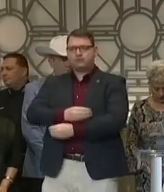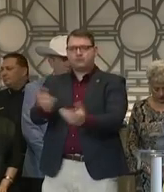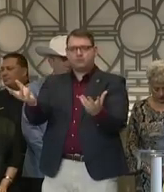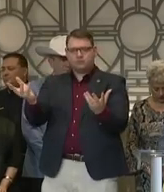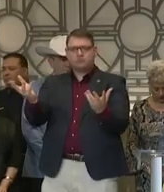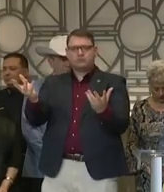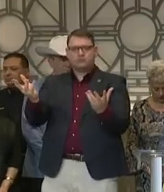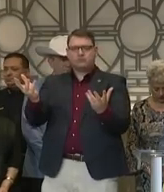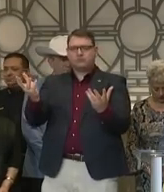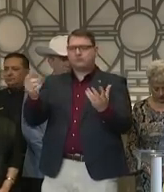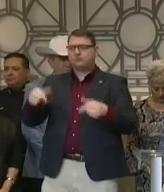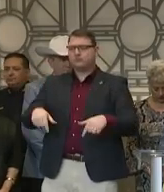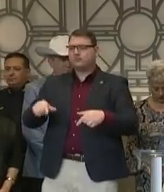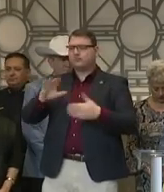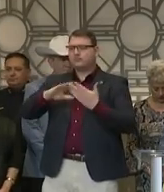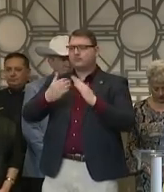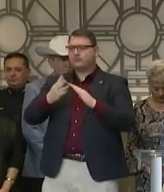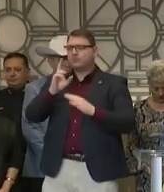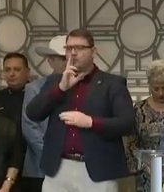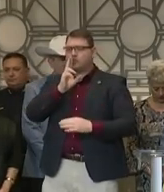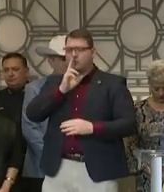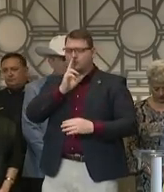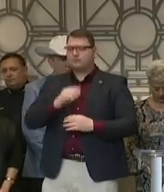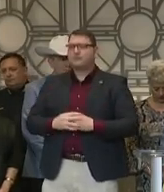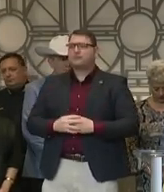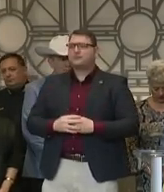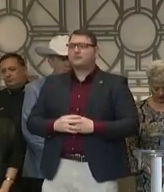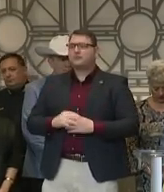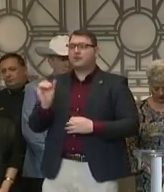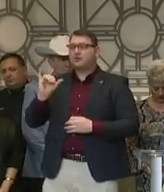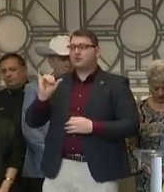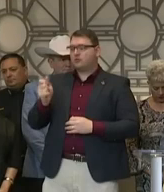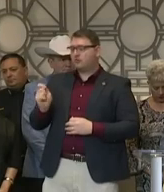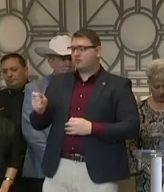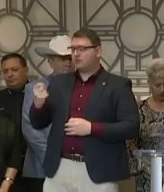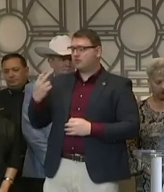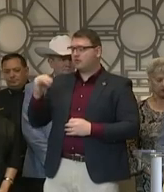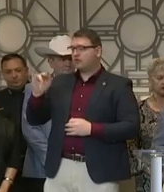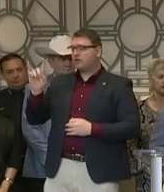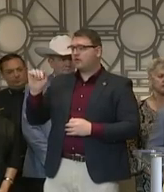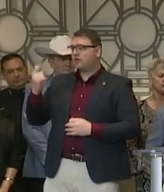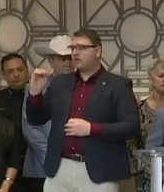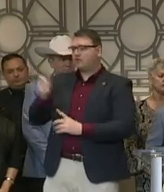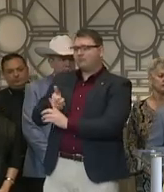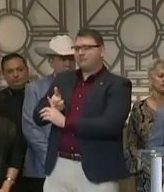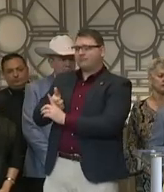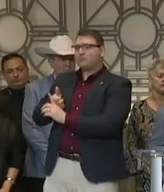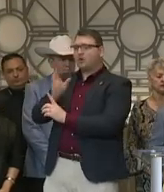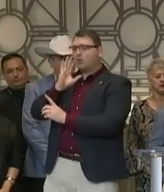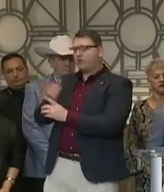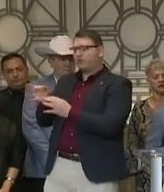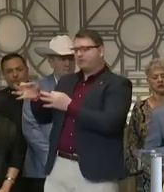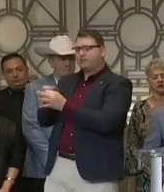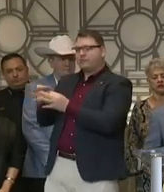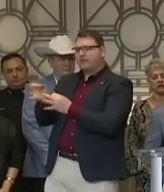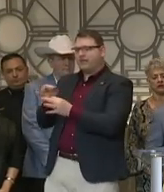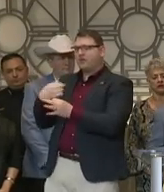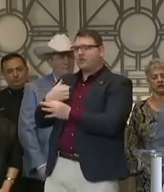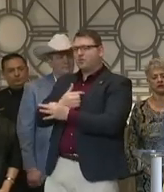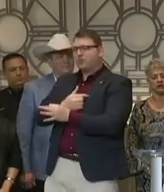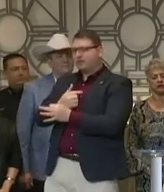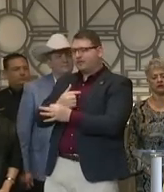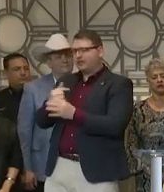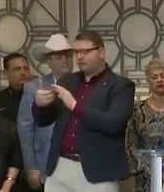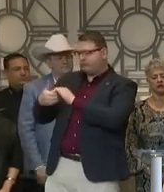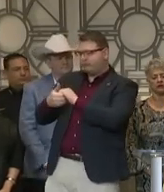And also, Judge Hidalgo can speak to what the county will be doing, but we're both on the same page.